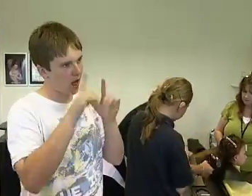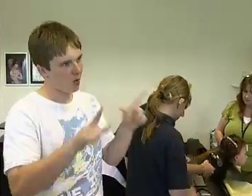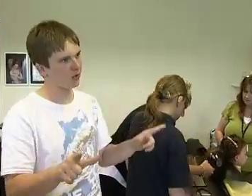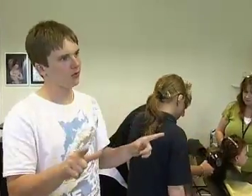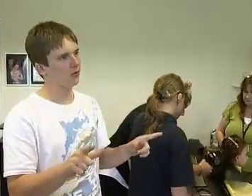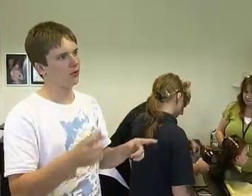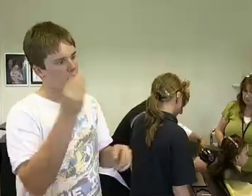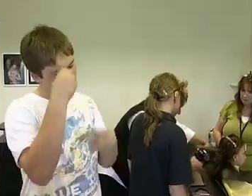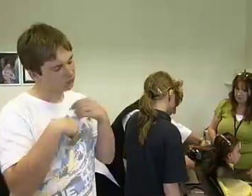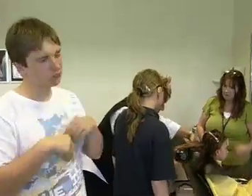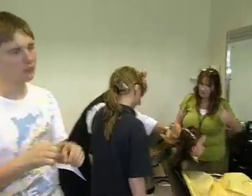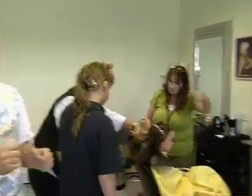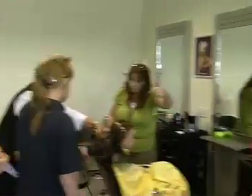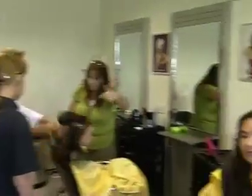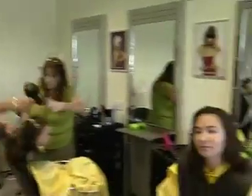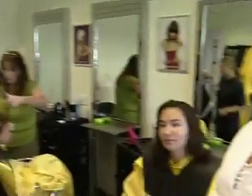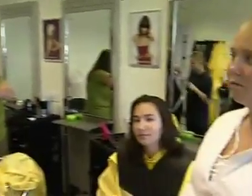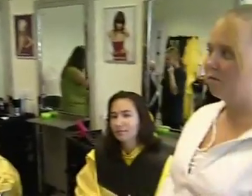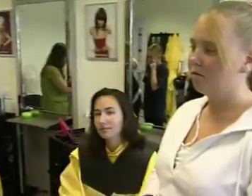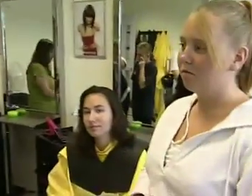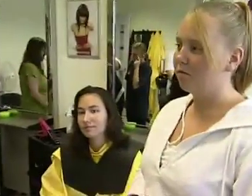How are you learning sign language? How are learning learning much here?